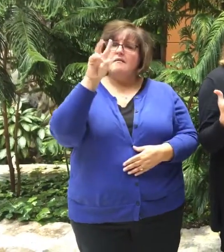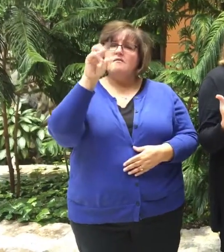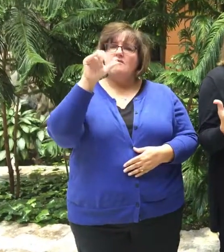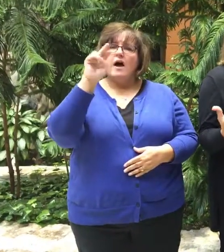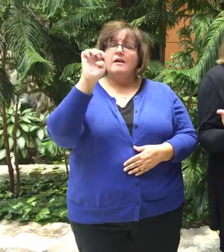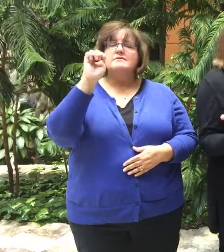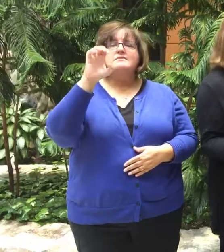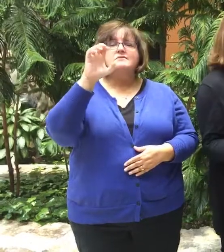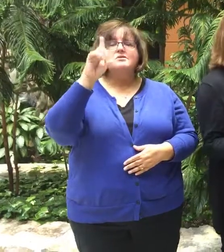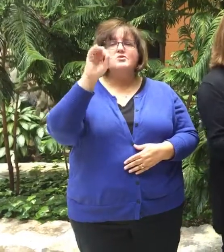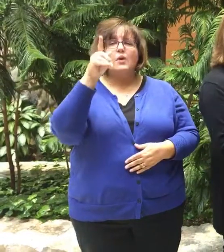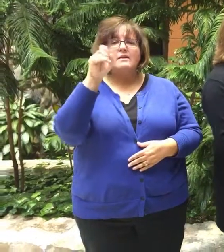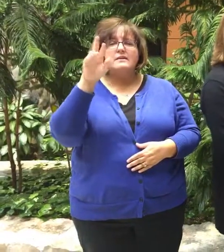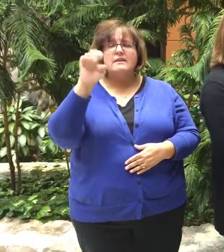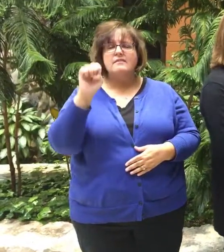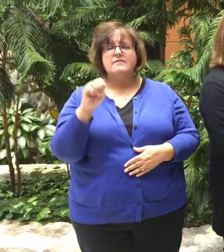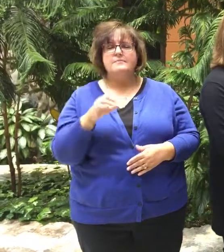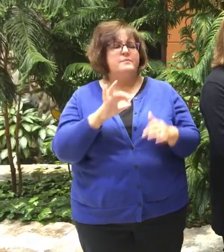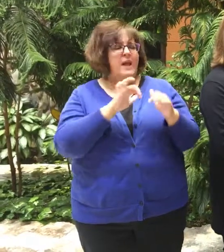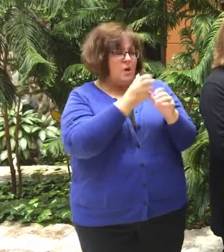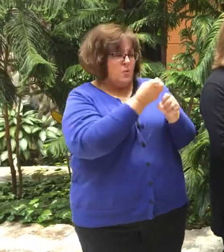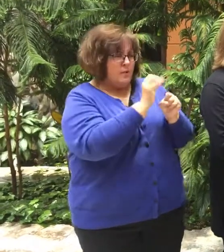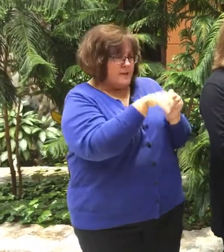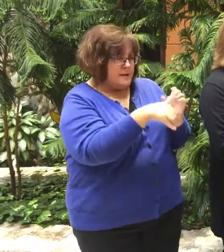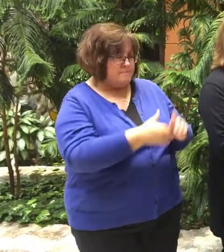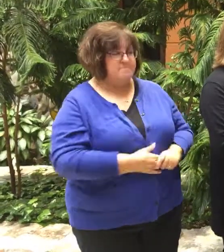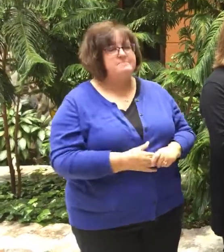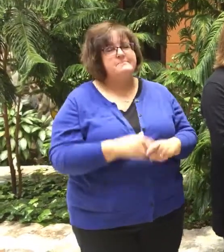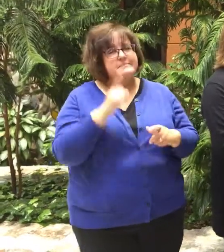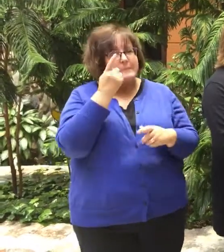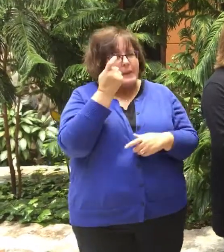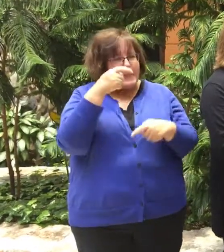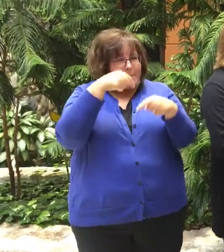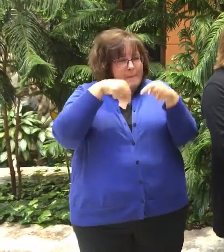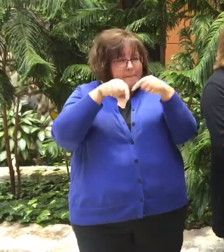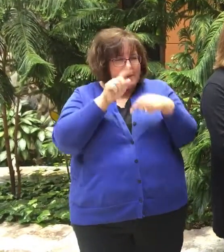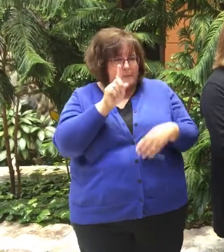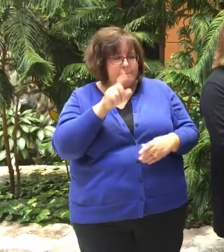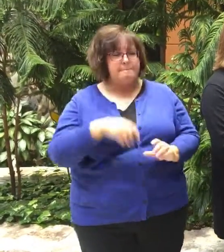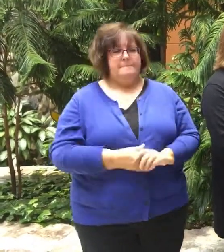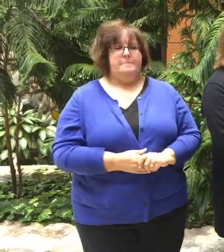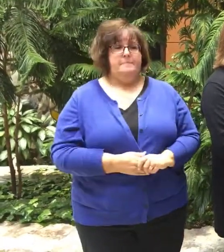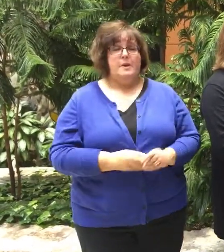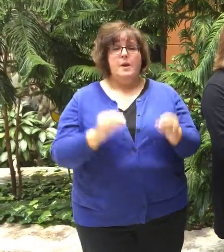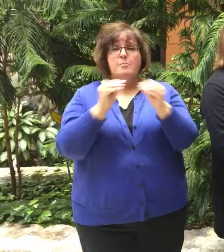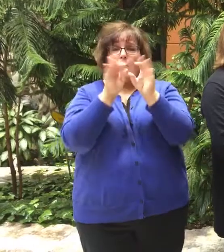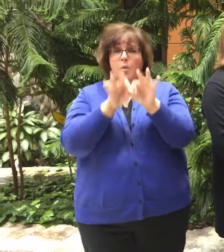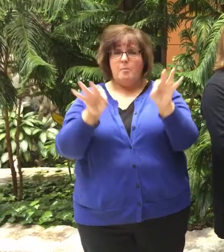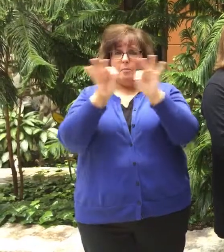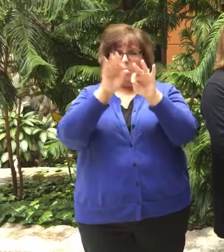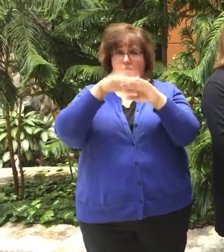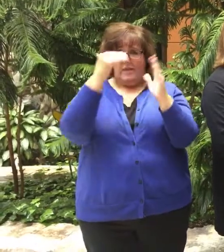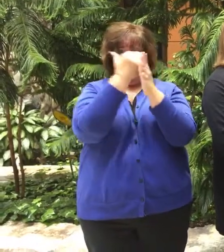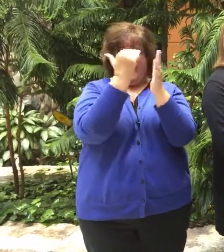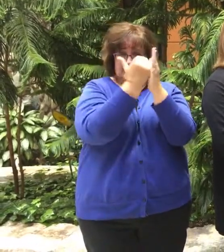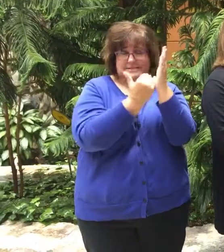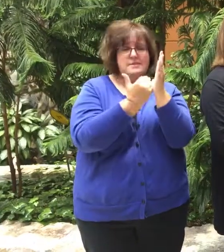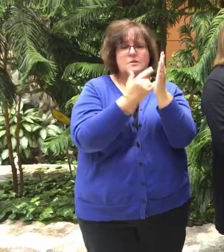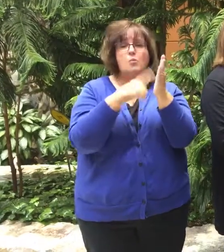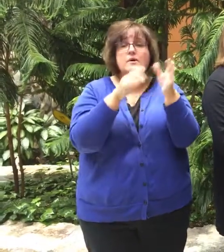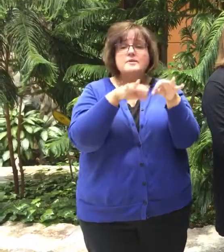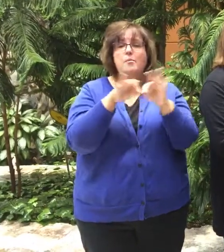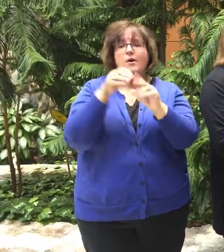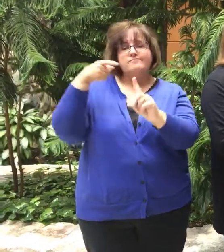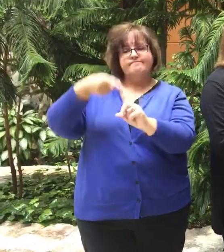And, and how would you get one? How do get one? Let me back up just a bit because even more important than the advanced directive is the conversation.